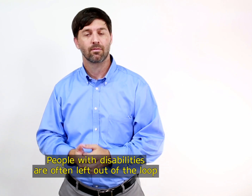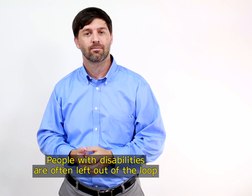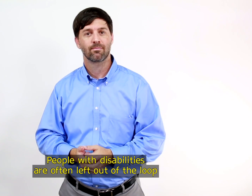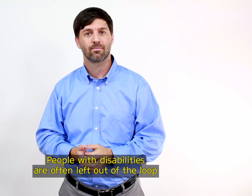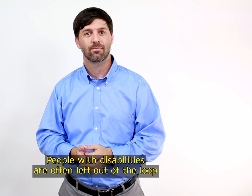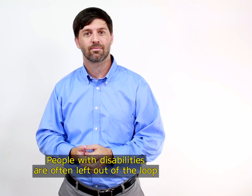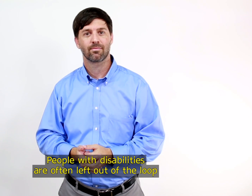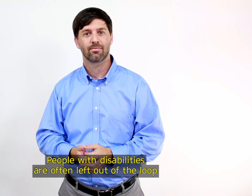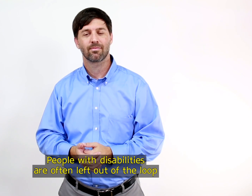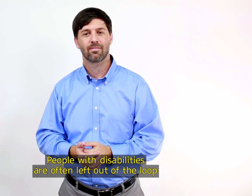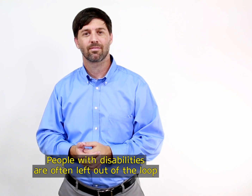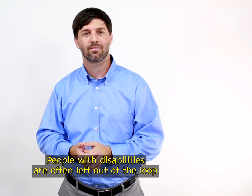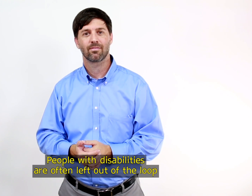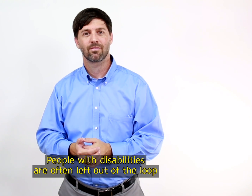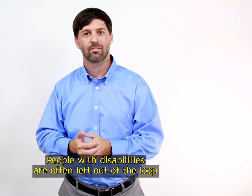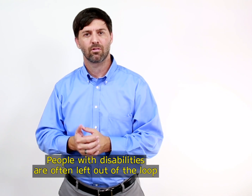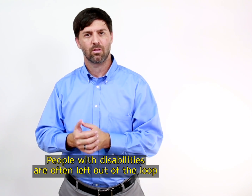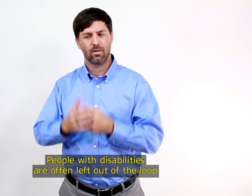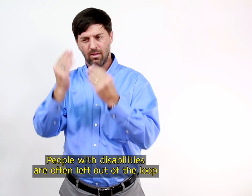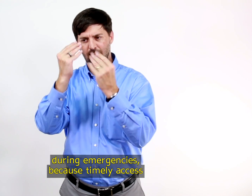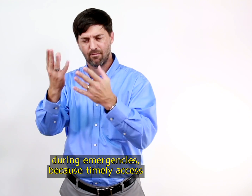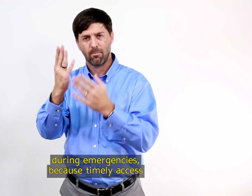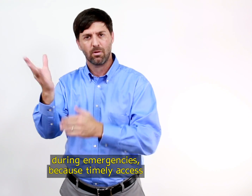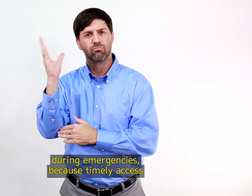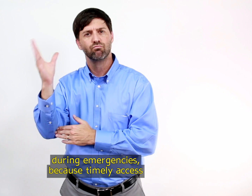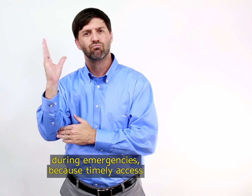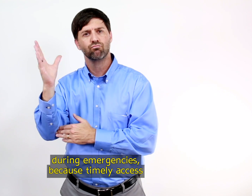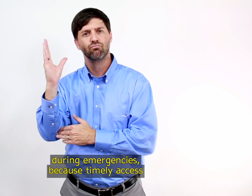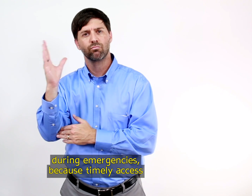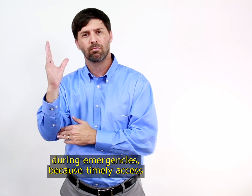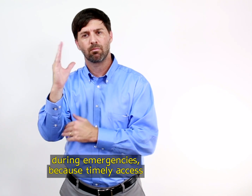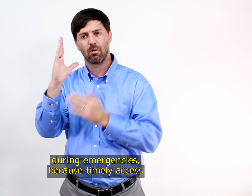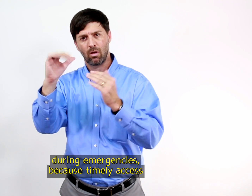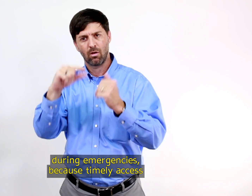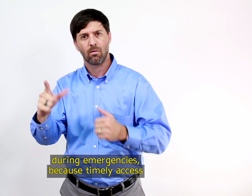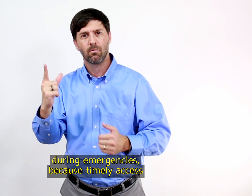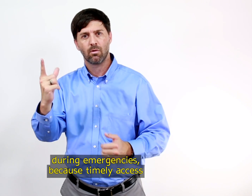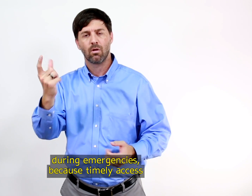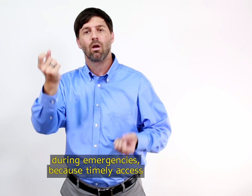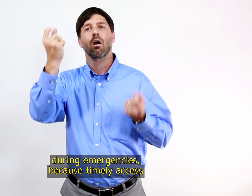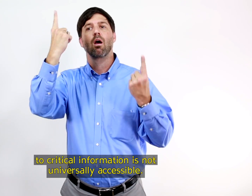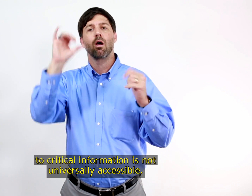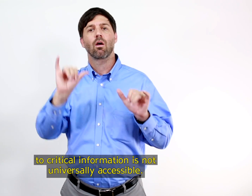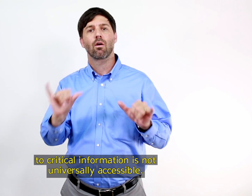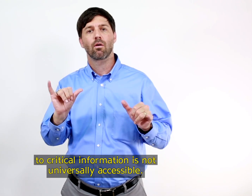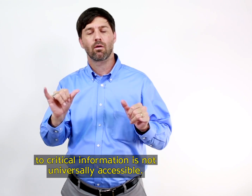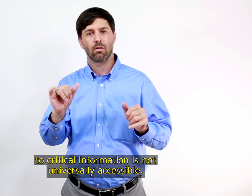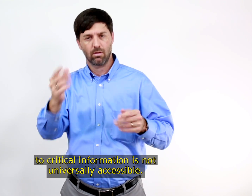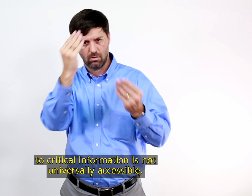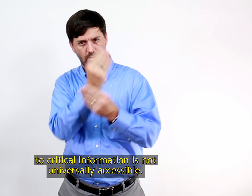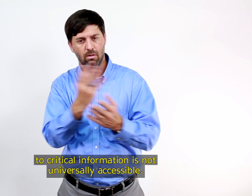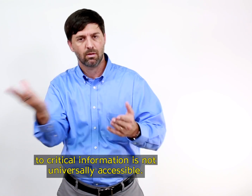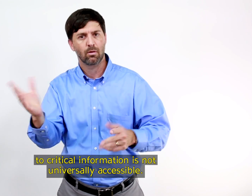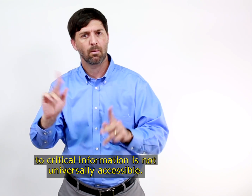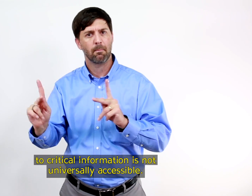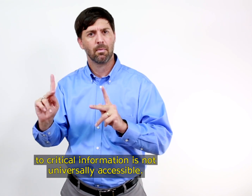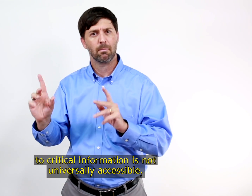People with disabilities are often left out of the loop during emergencies because of timely access to critical information is not